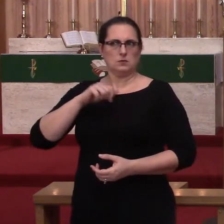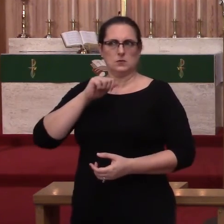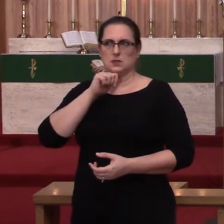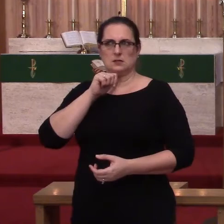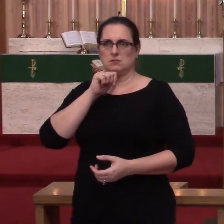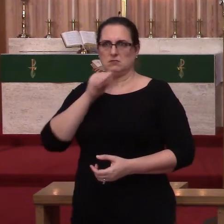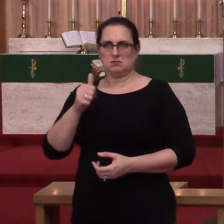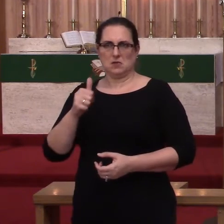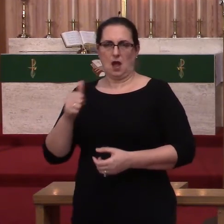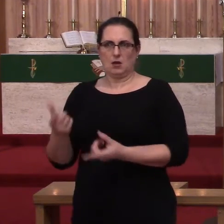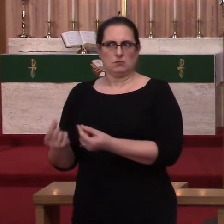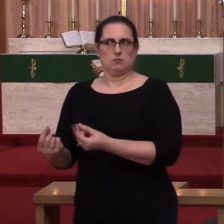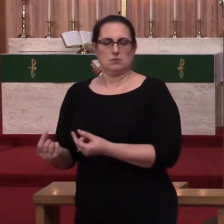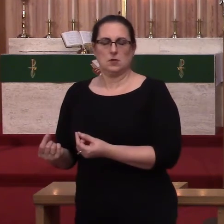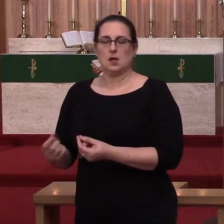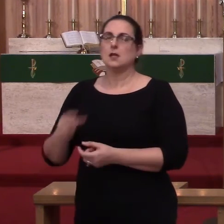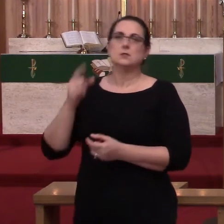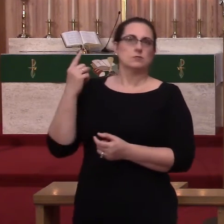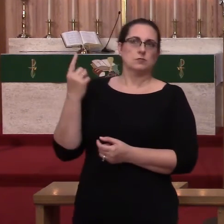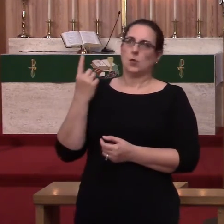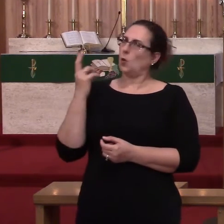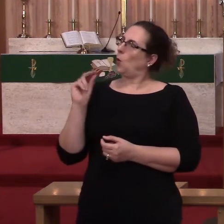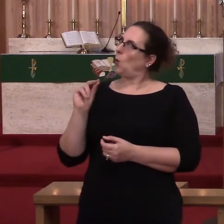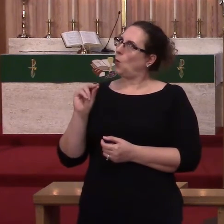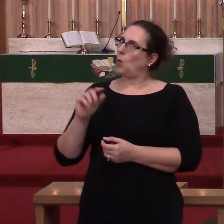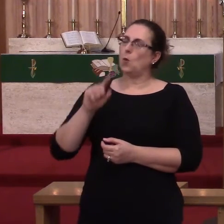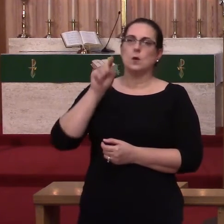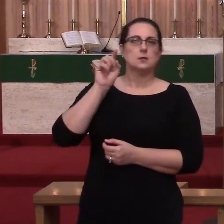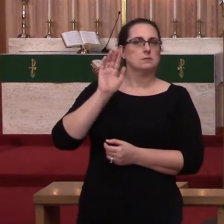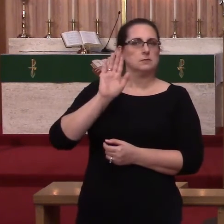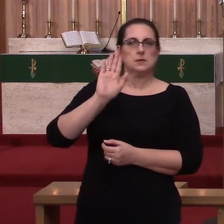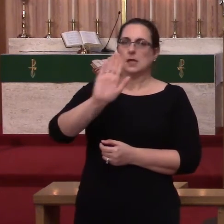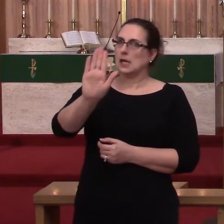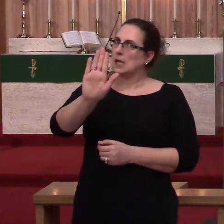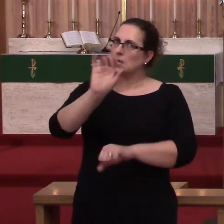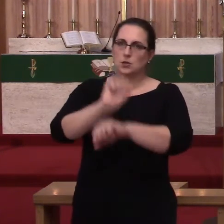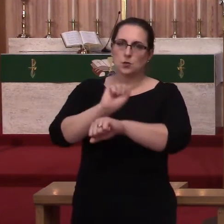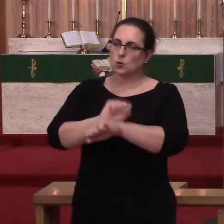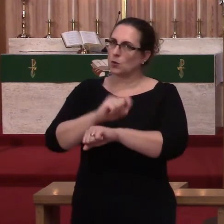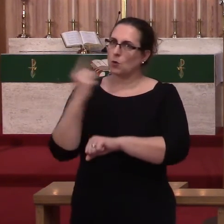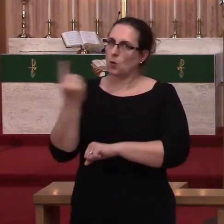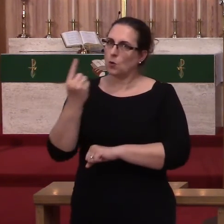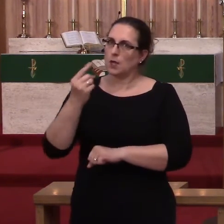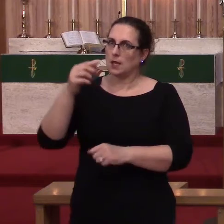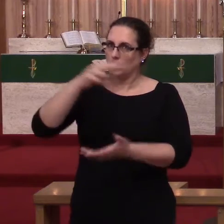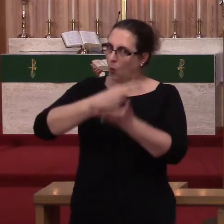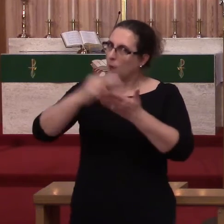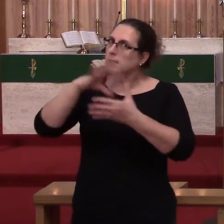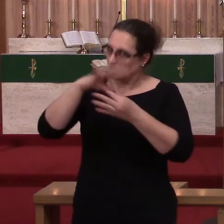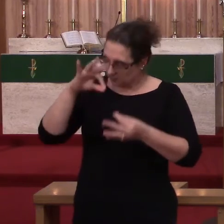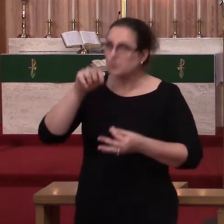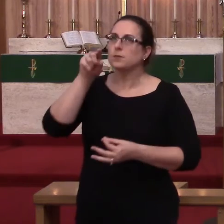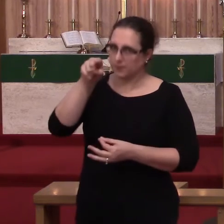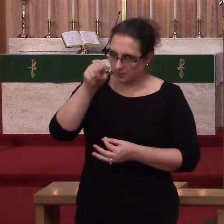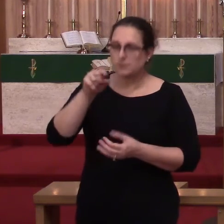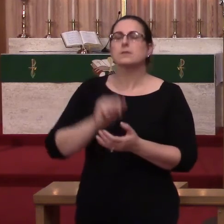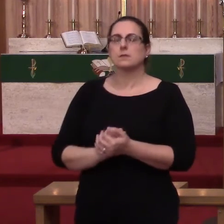but it is completely the work of the Holy Spirit through the means of grace. Through the preached word and the sacraments